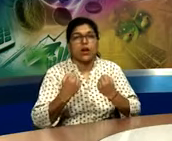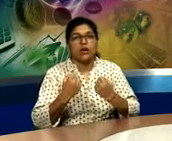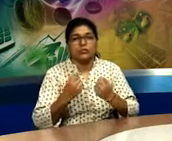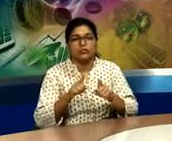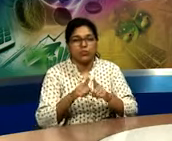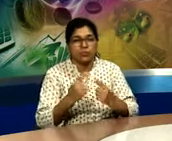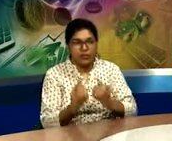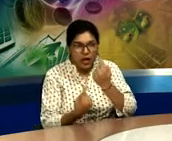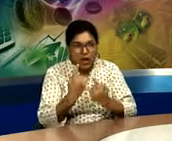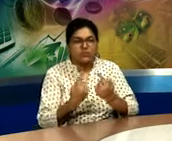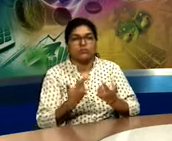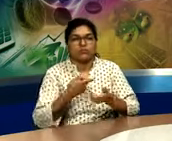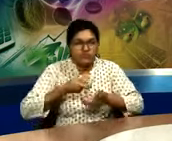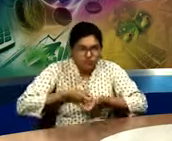Back breaking.